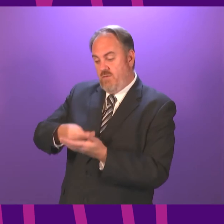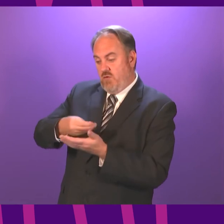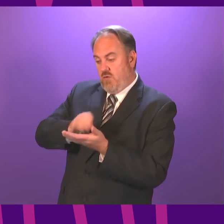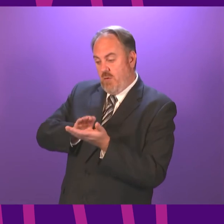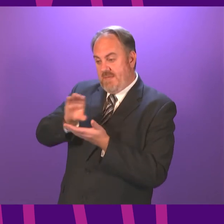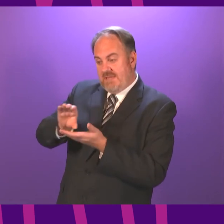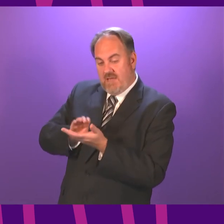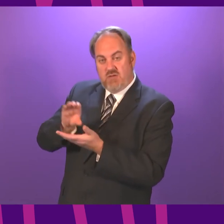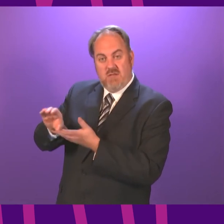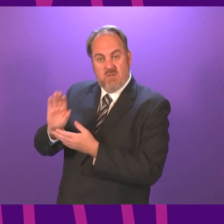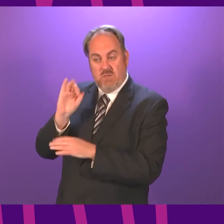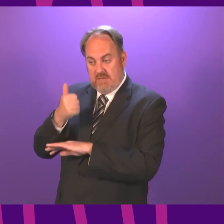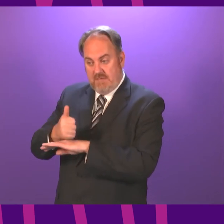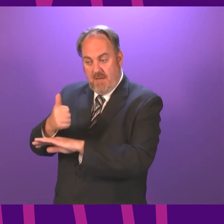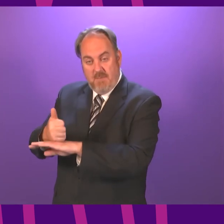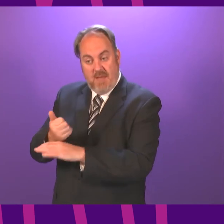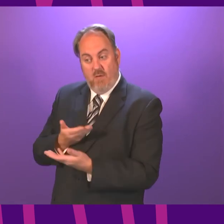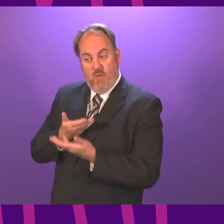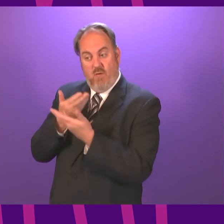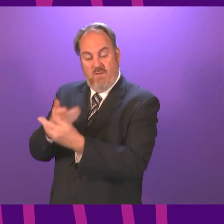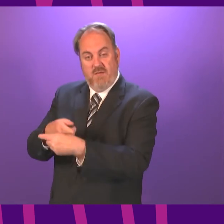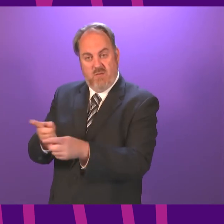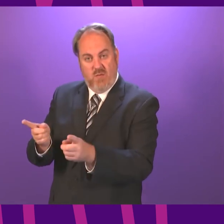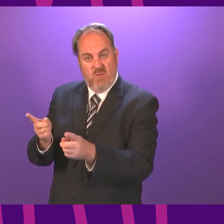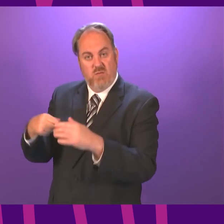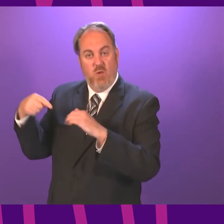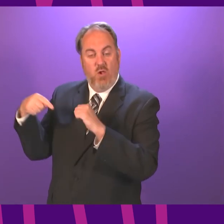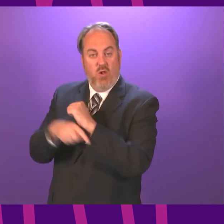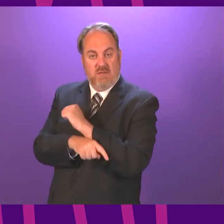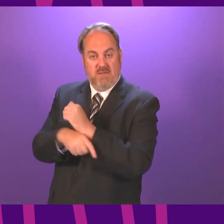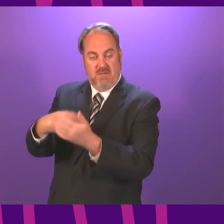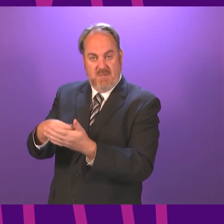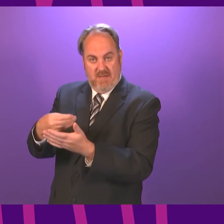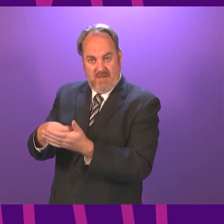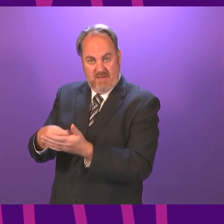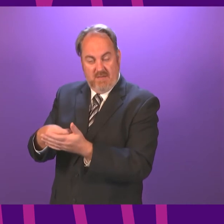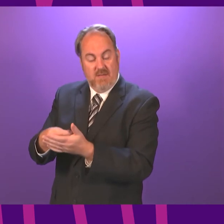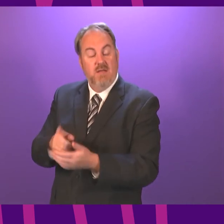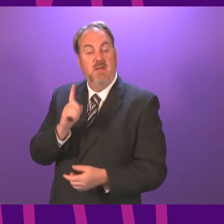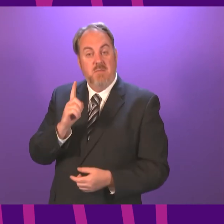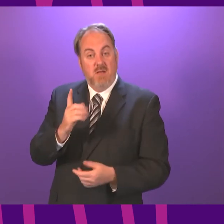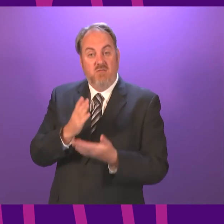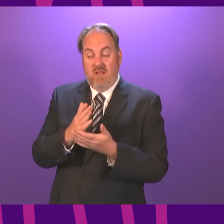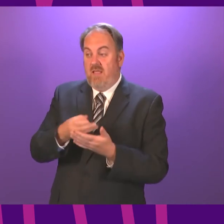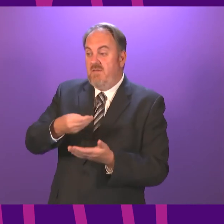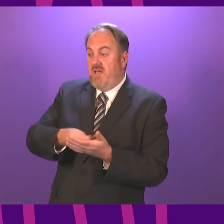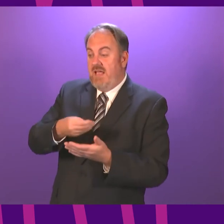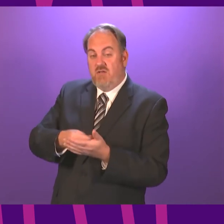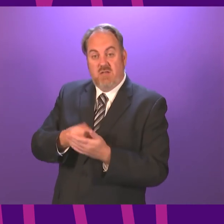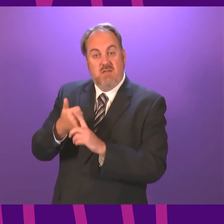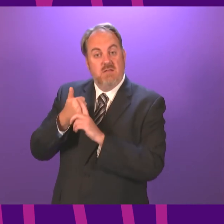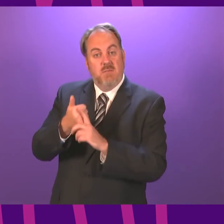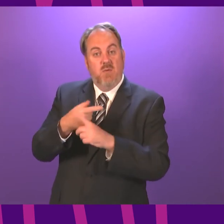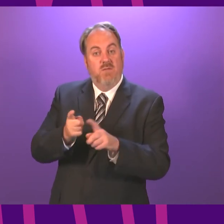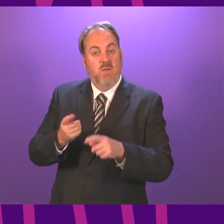responsible for putting in place in our respective parts of the United Kingdom the financial support arrangements for business